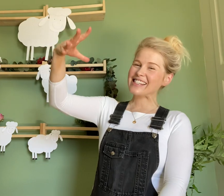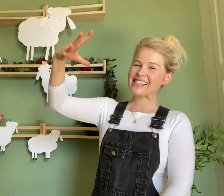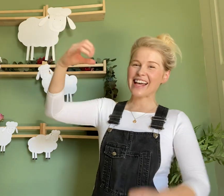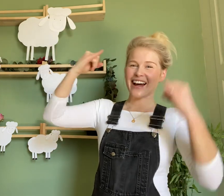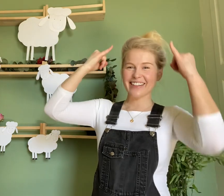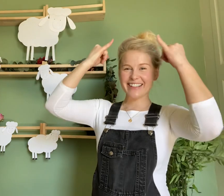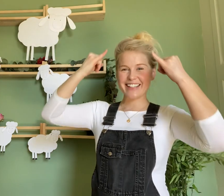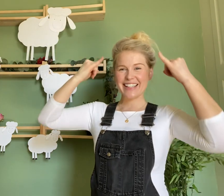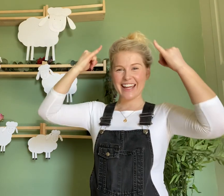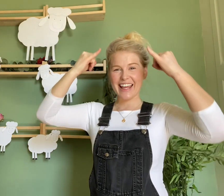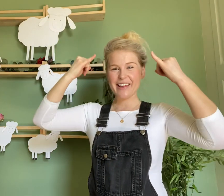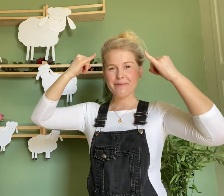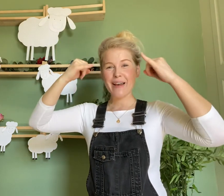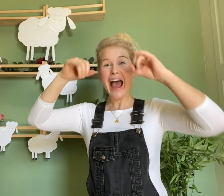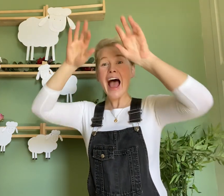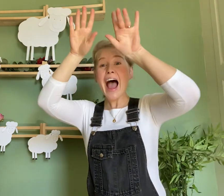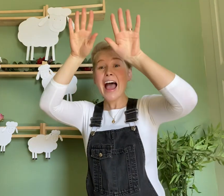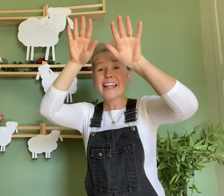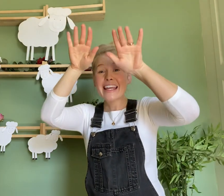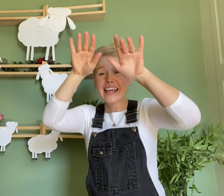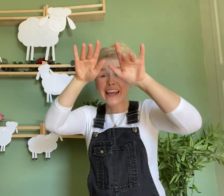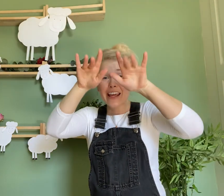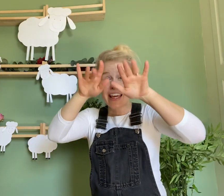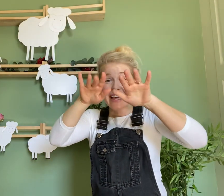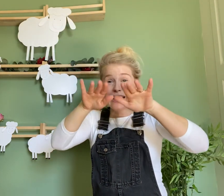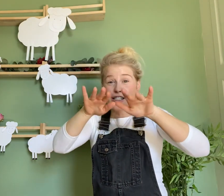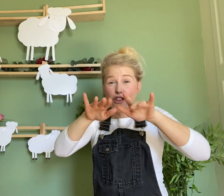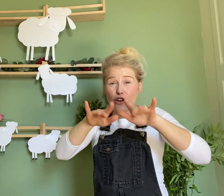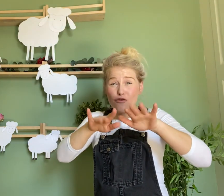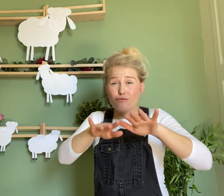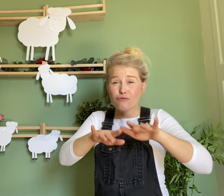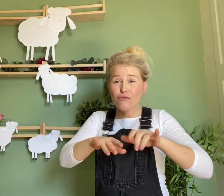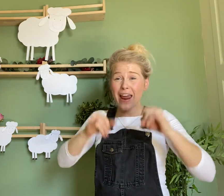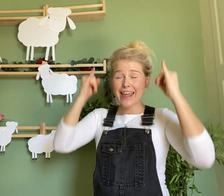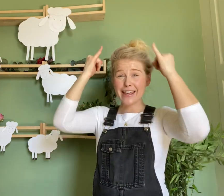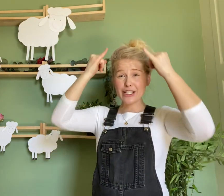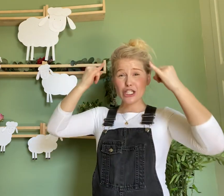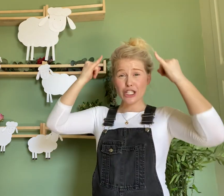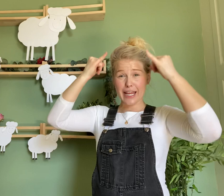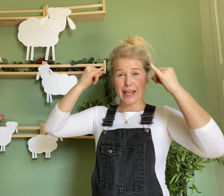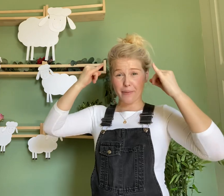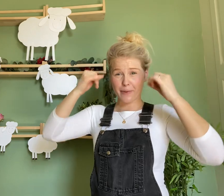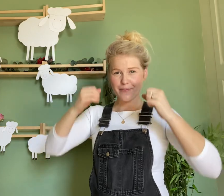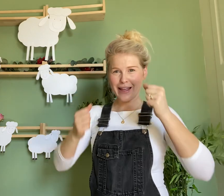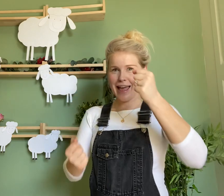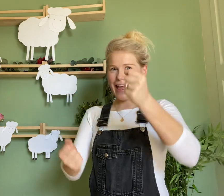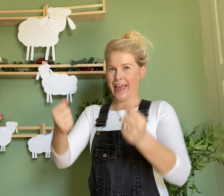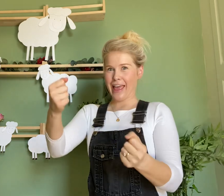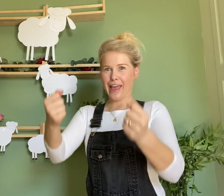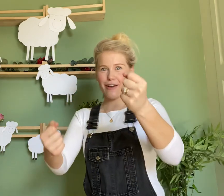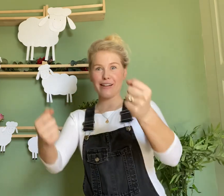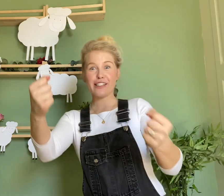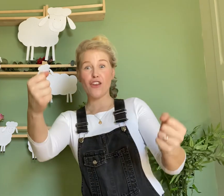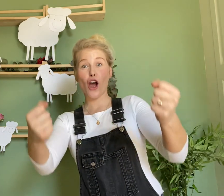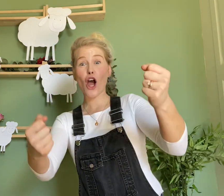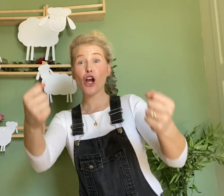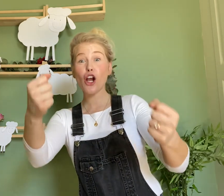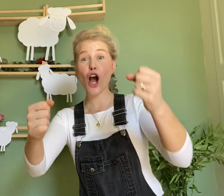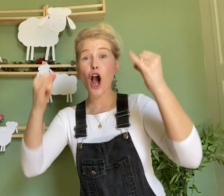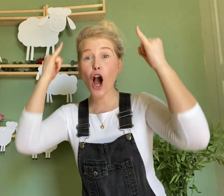sun sheep and here is the rain sheep. Here is the car